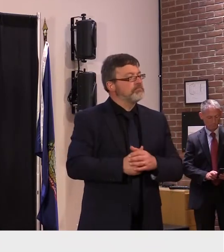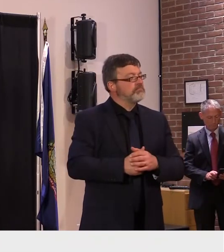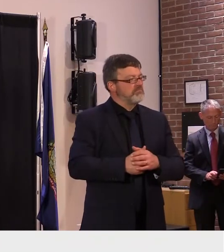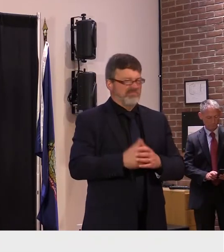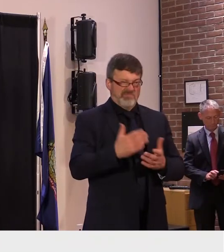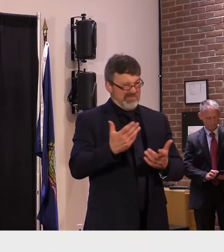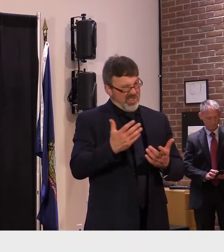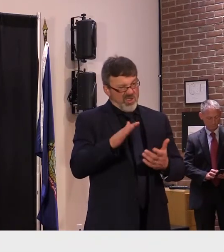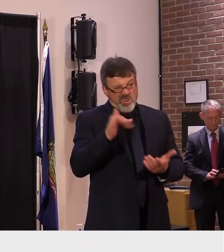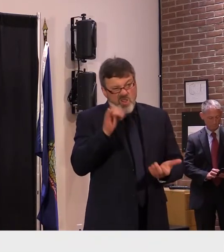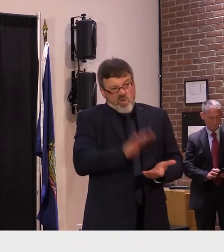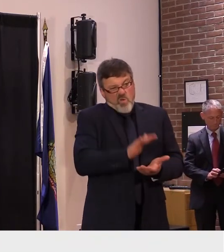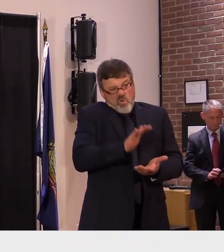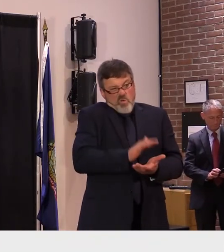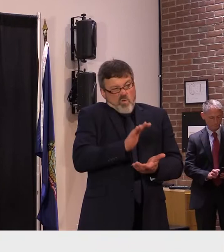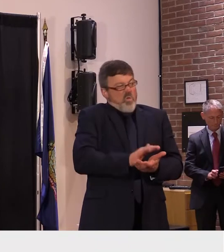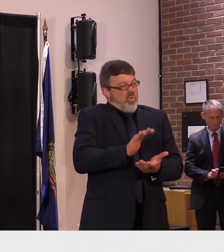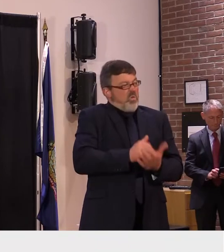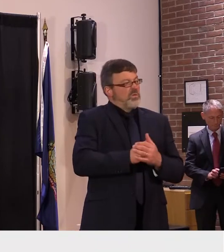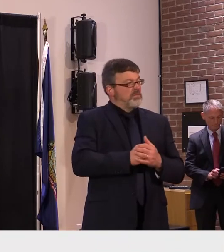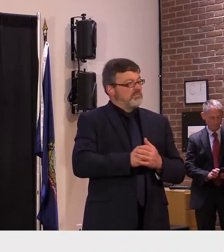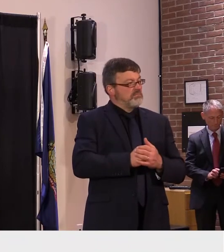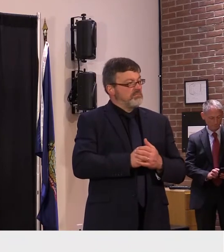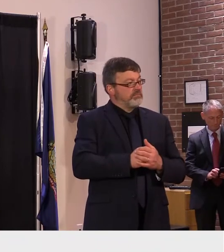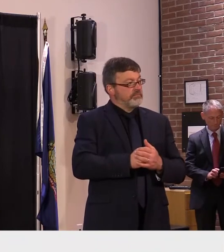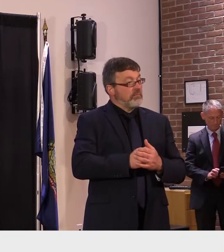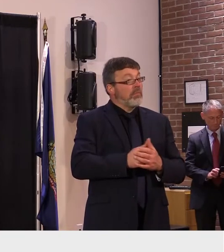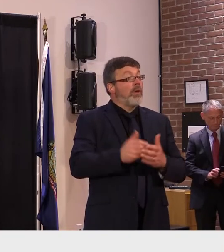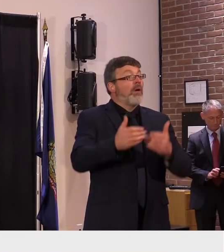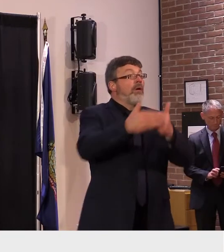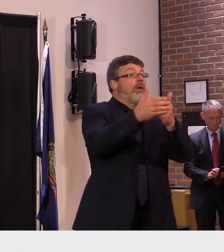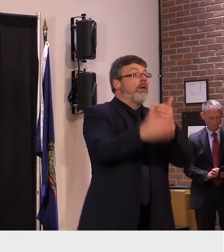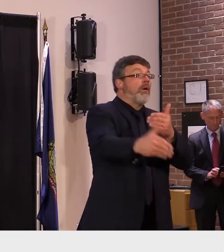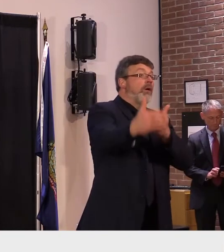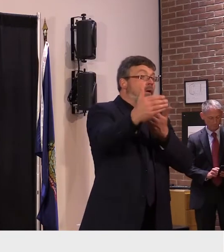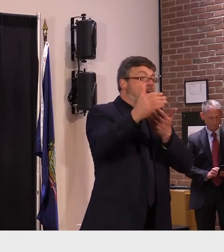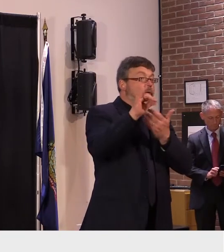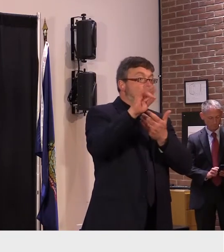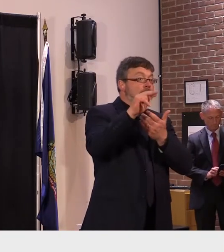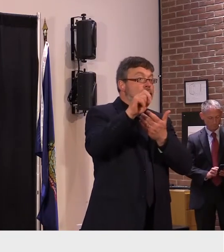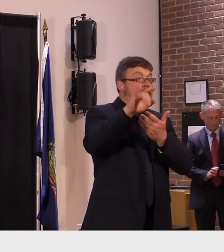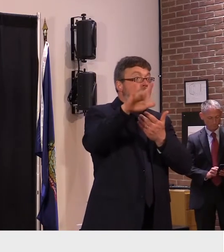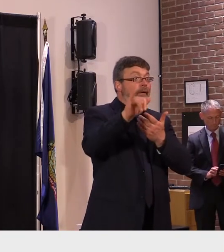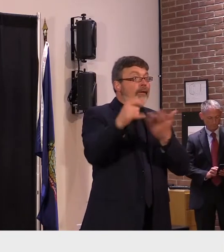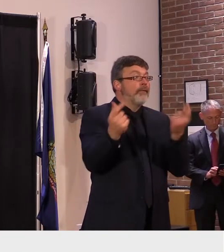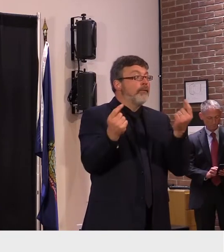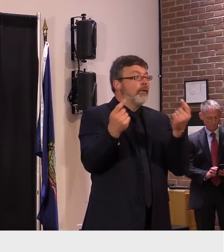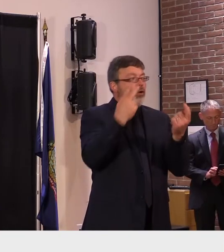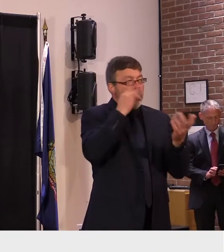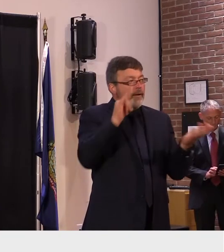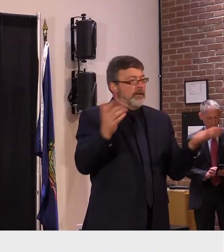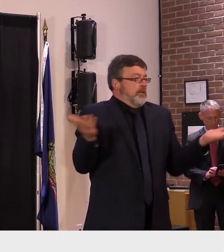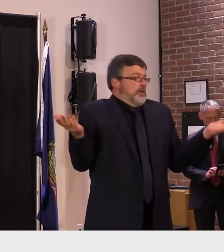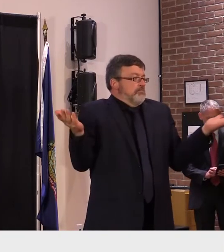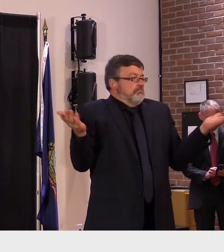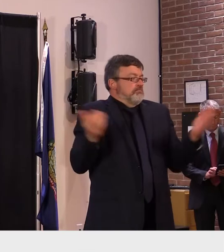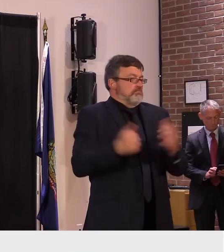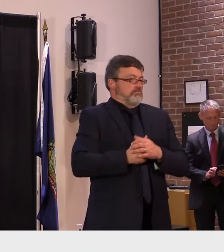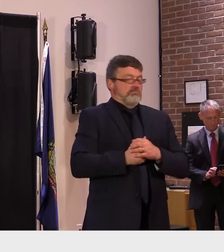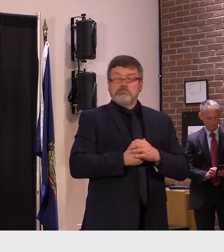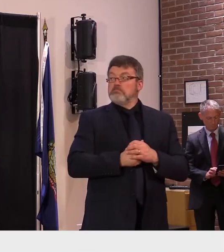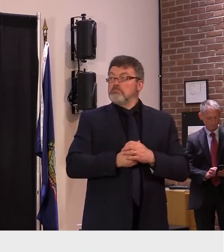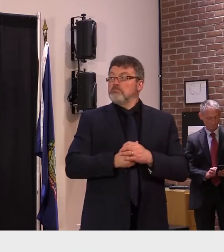unclear what that impact will be in the rest of the country of of those two variants and unclear if you've had